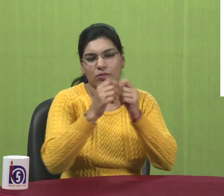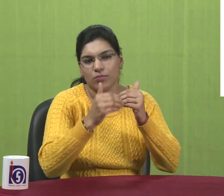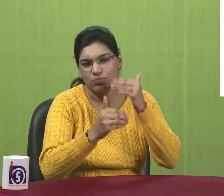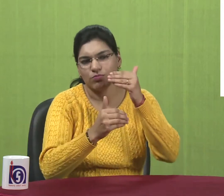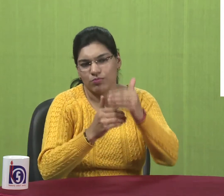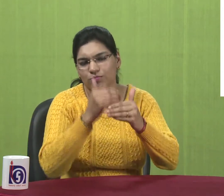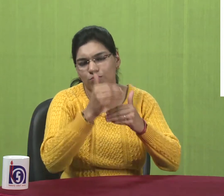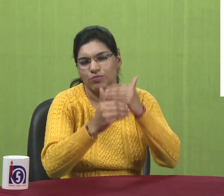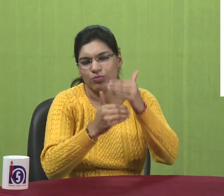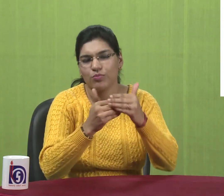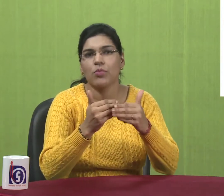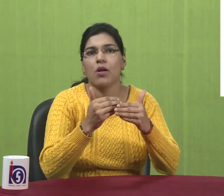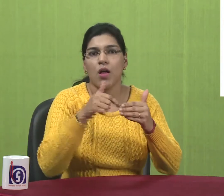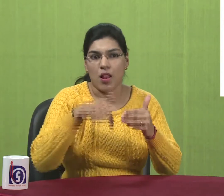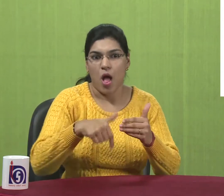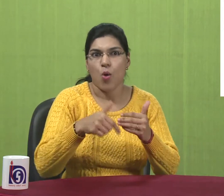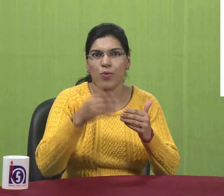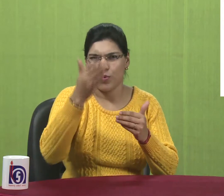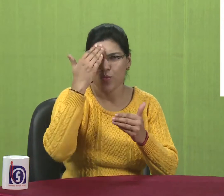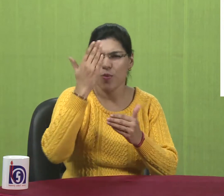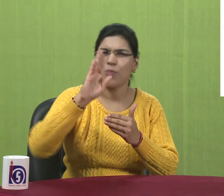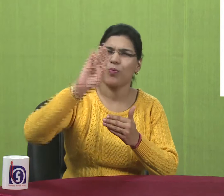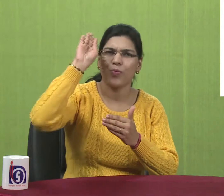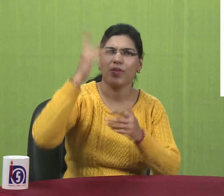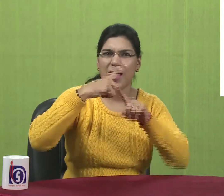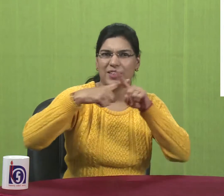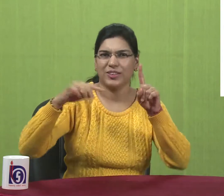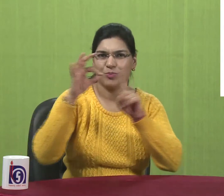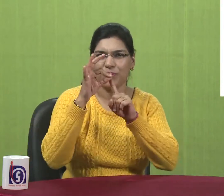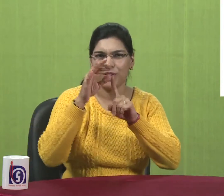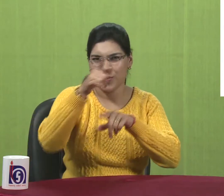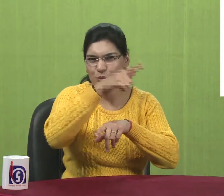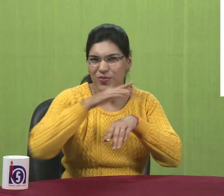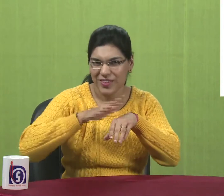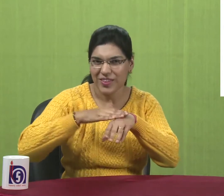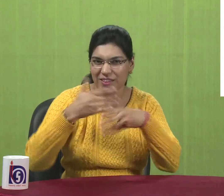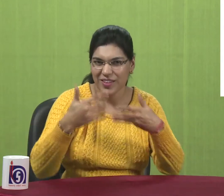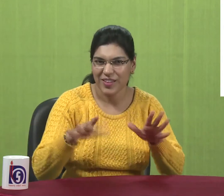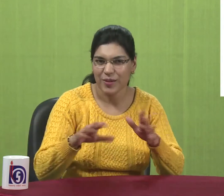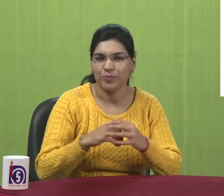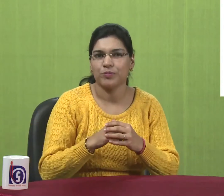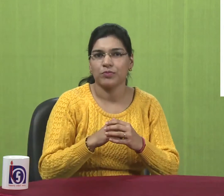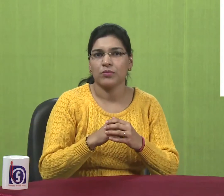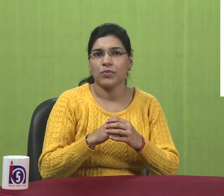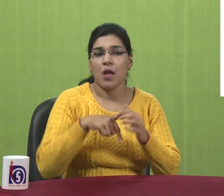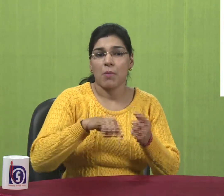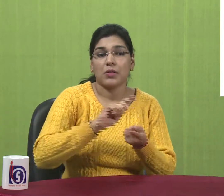The first windows were Windows 95, Windows 98 and Windows 2000.